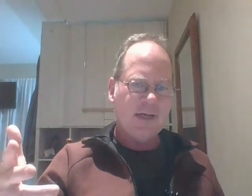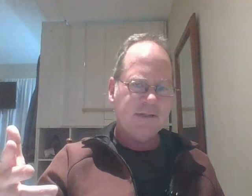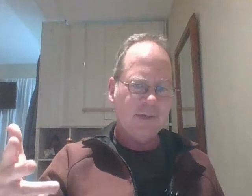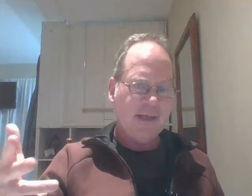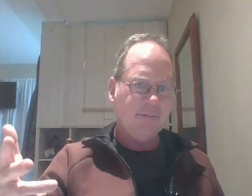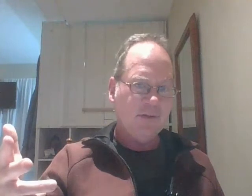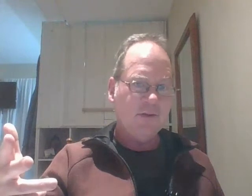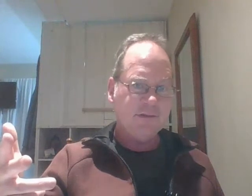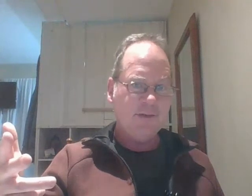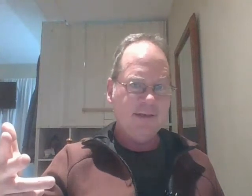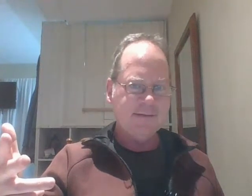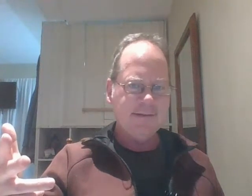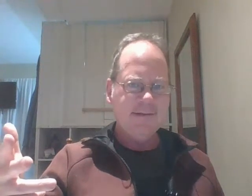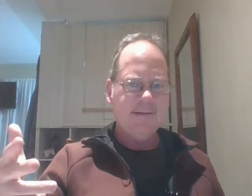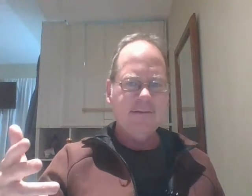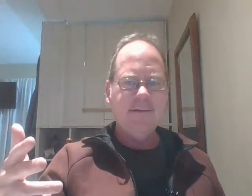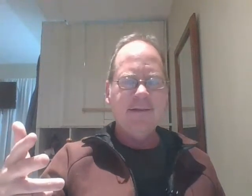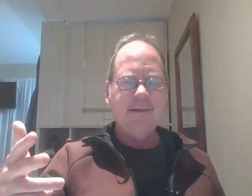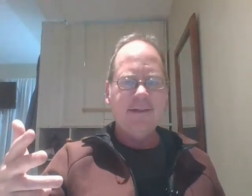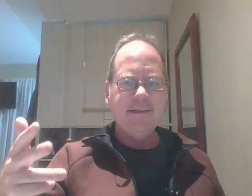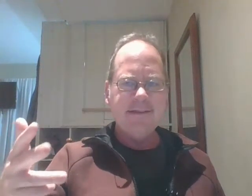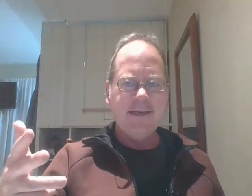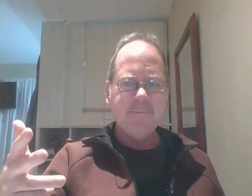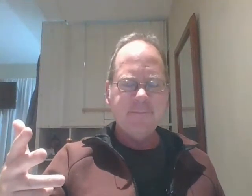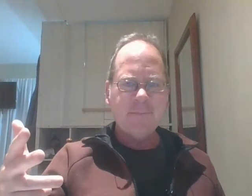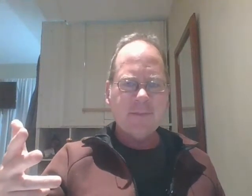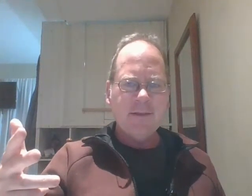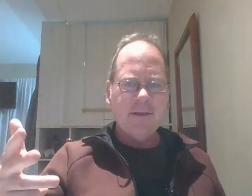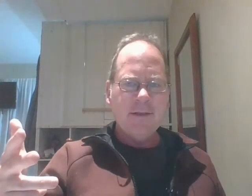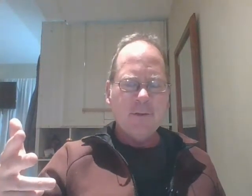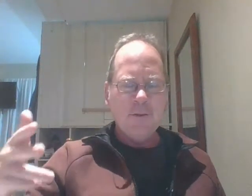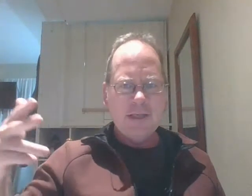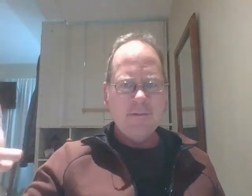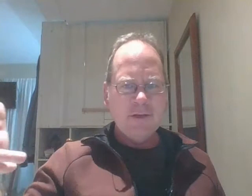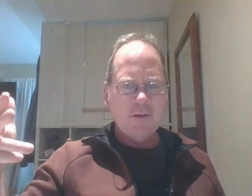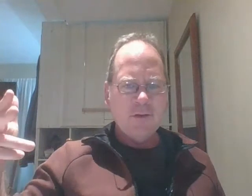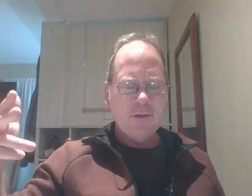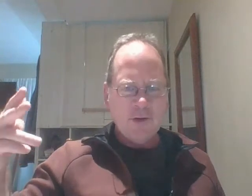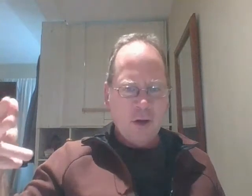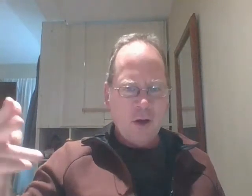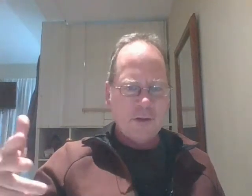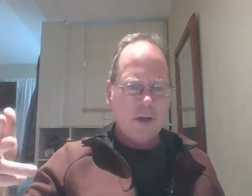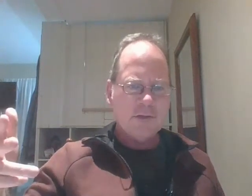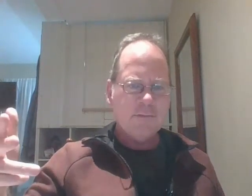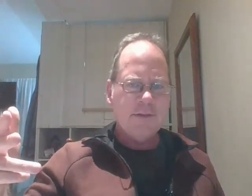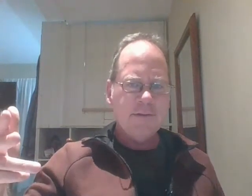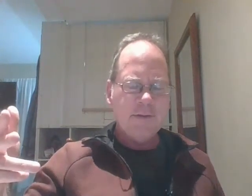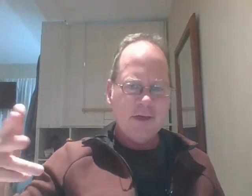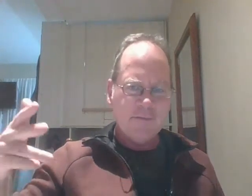but i am a little surprised he said they're giving they're all the congressmen are giving the